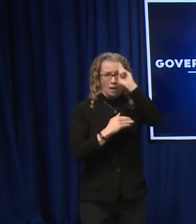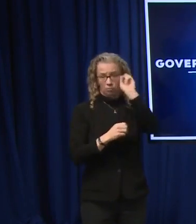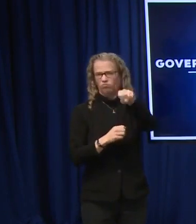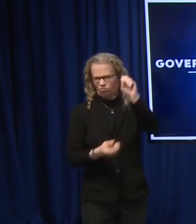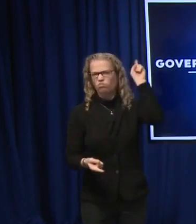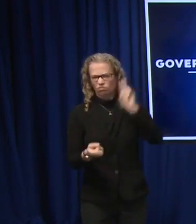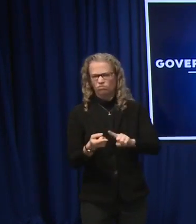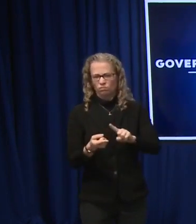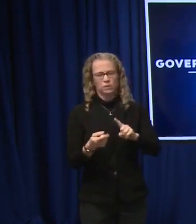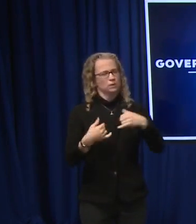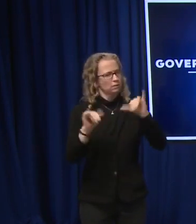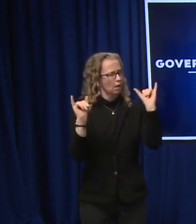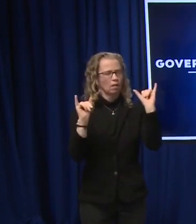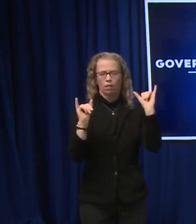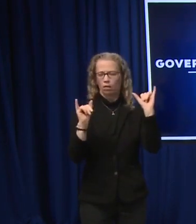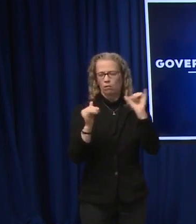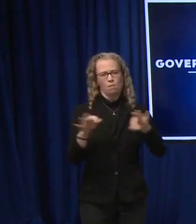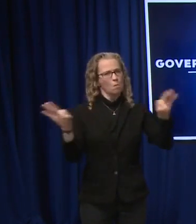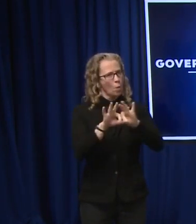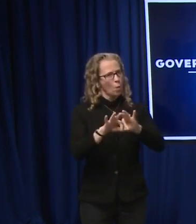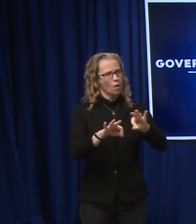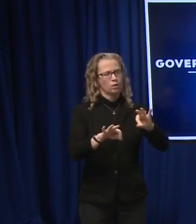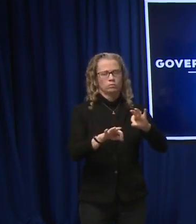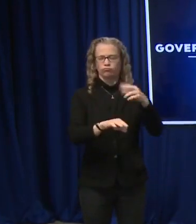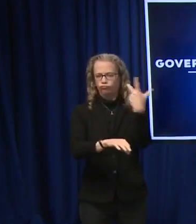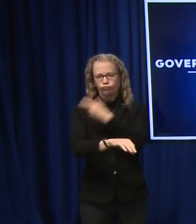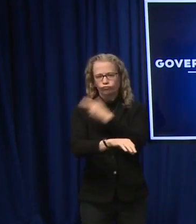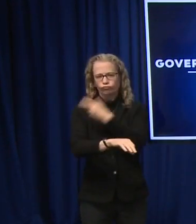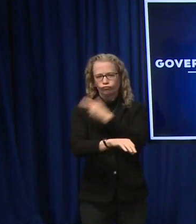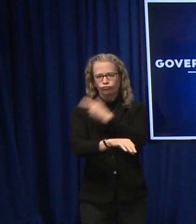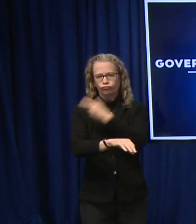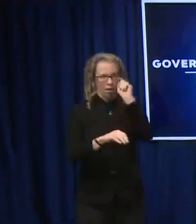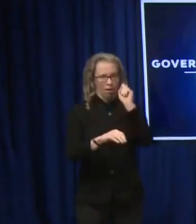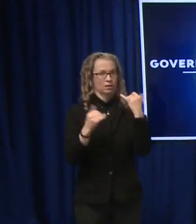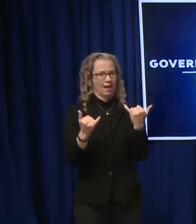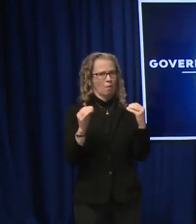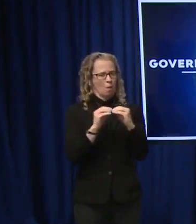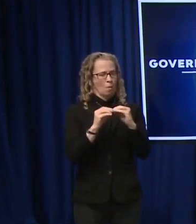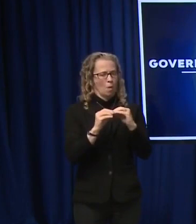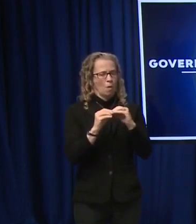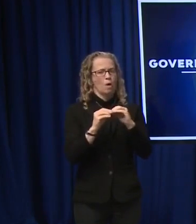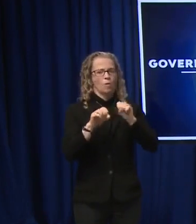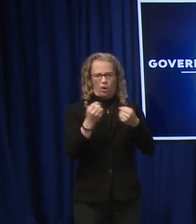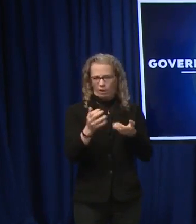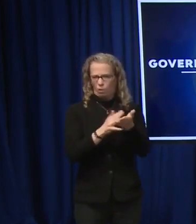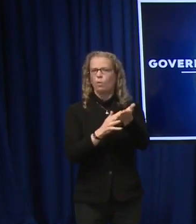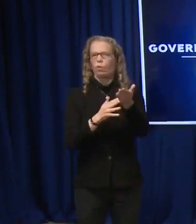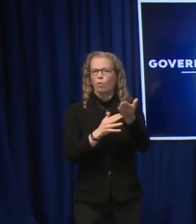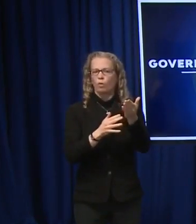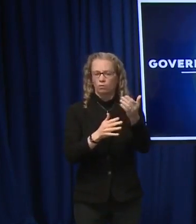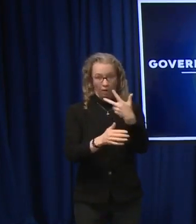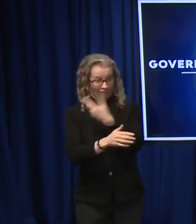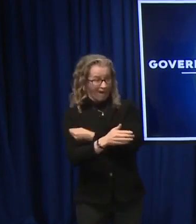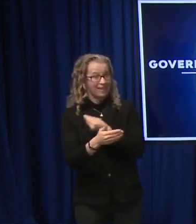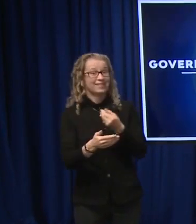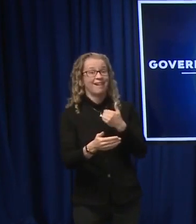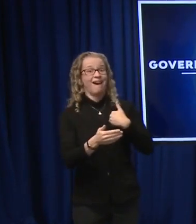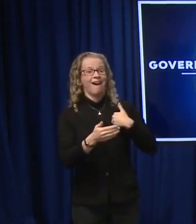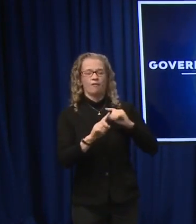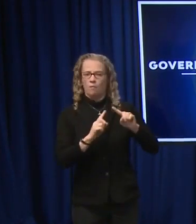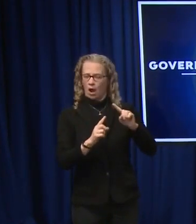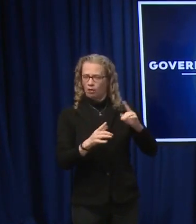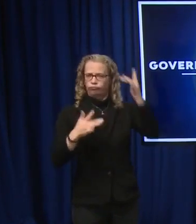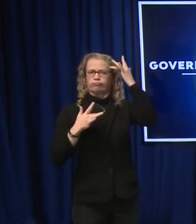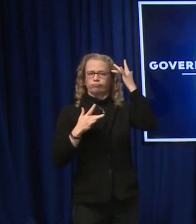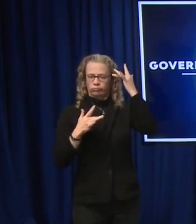We just still need everybody to get vaccinated because those breakthrough cases are increasing at a much higher rate. The longer you go